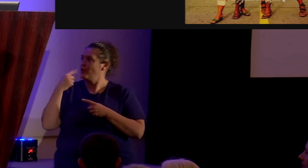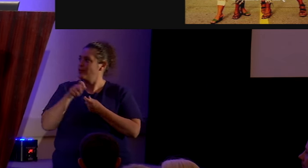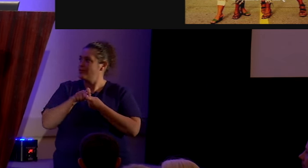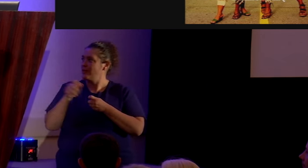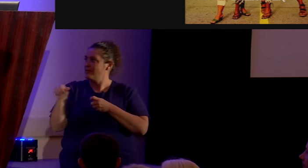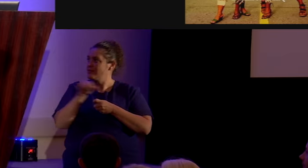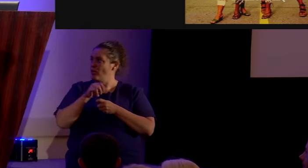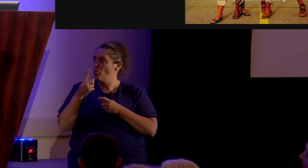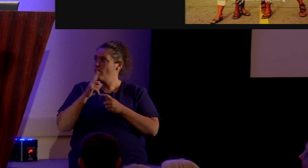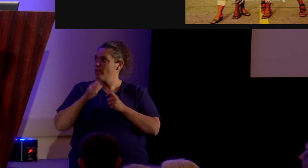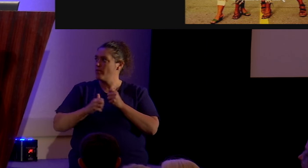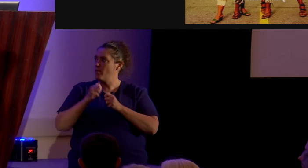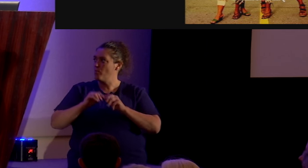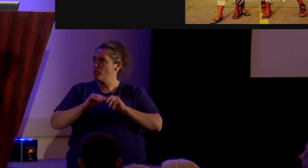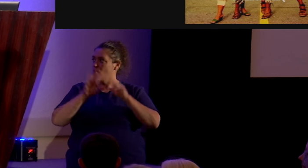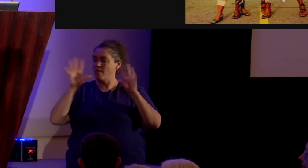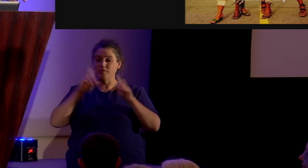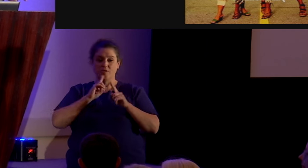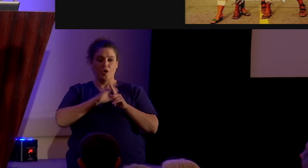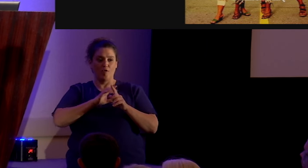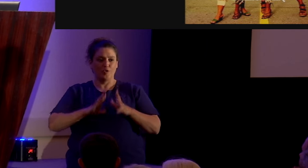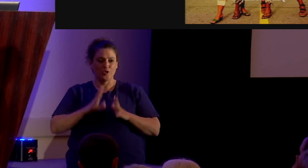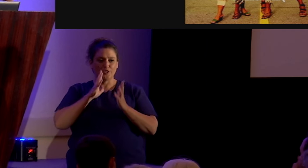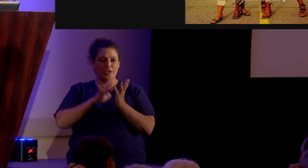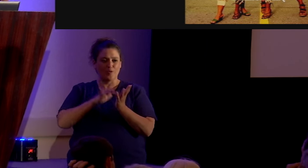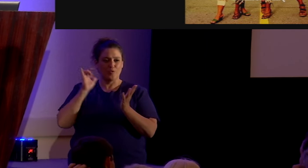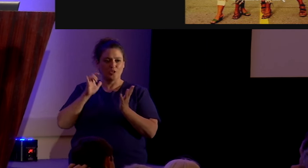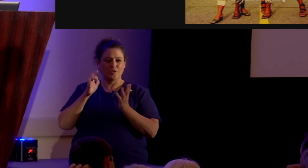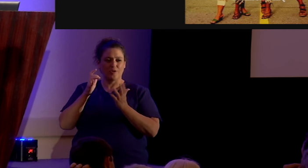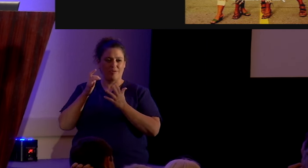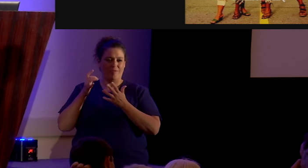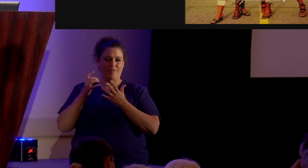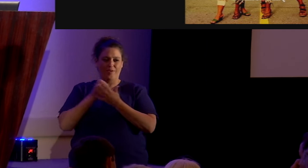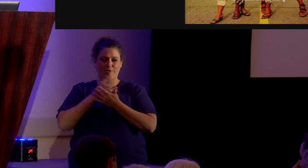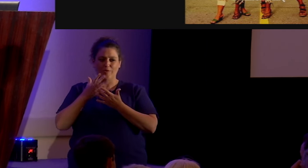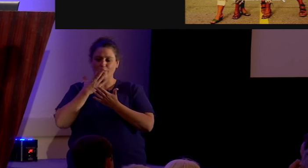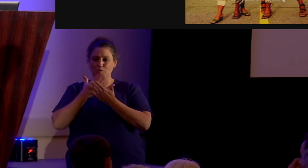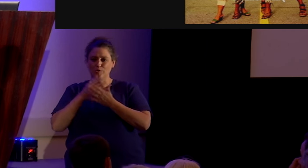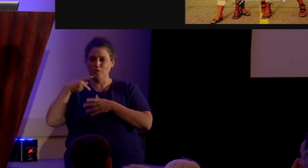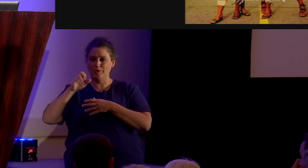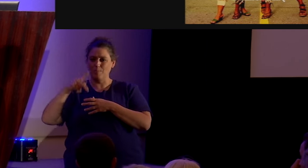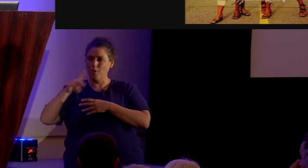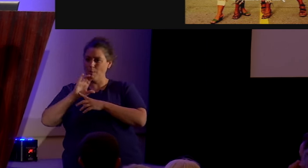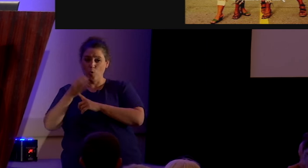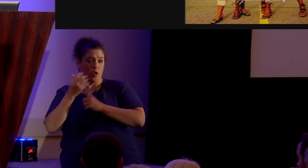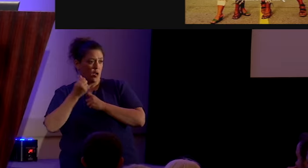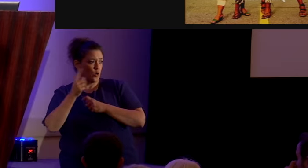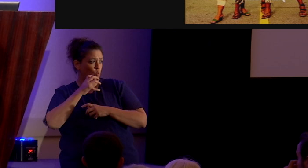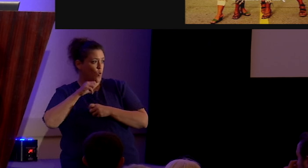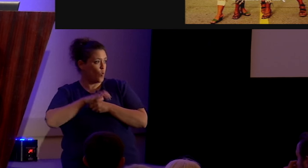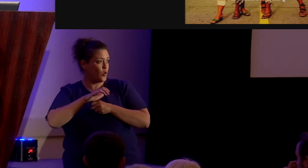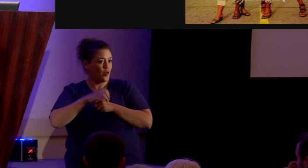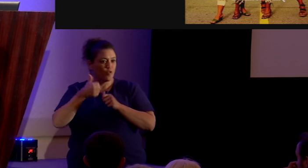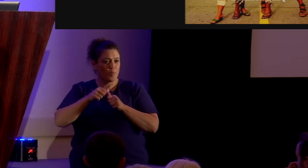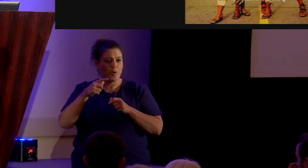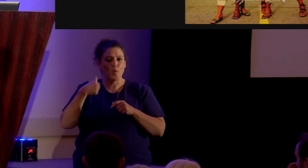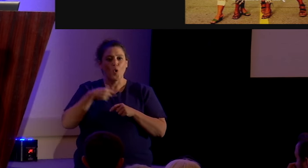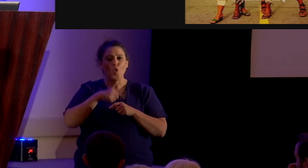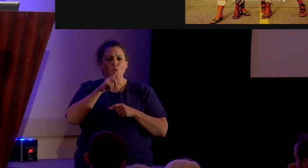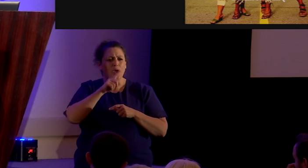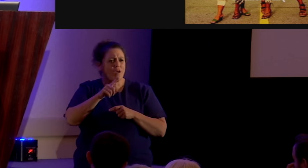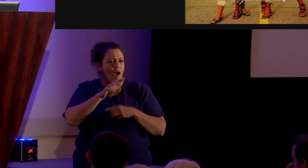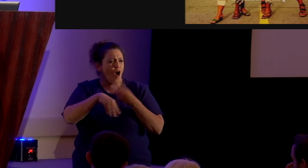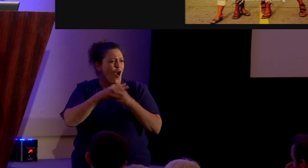blatant examples of Christianity ripping off what was hot in pop culture. Anybody old enough to remember We Are the World from